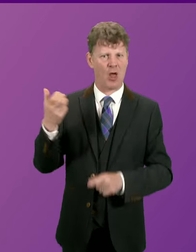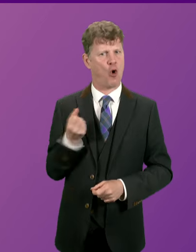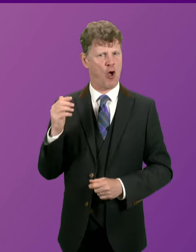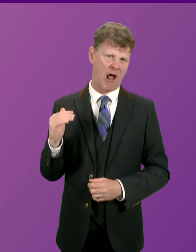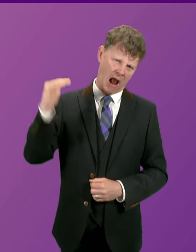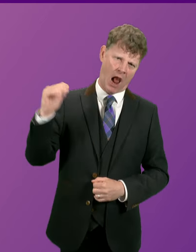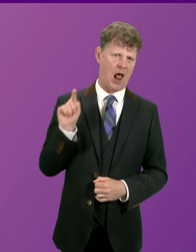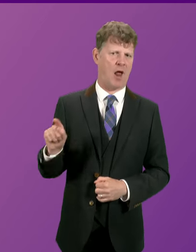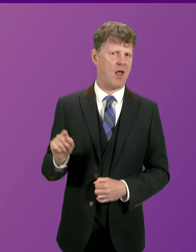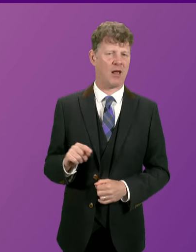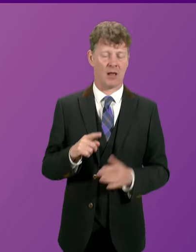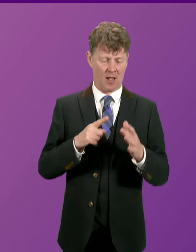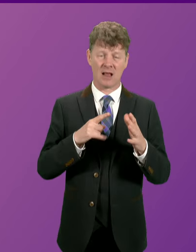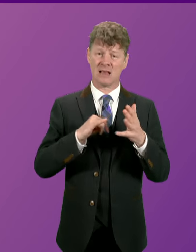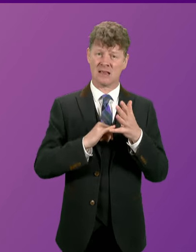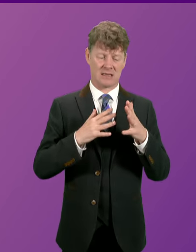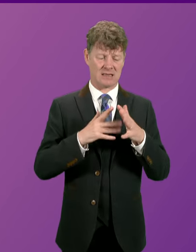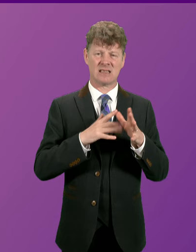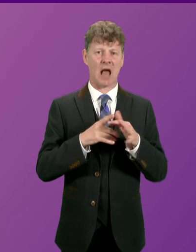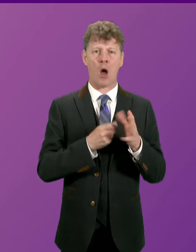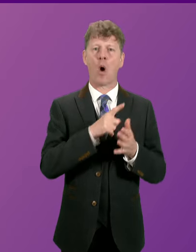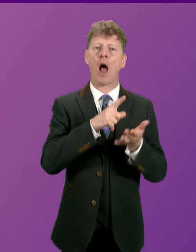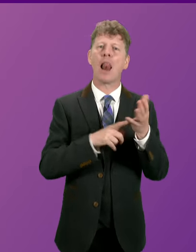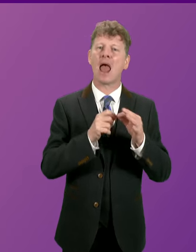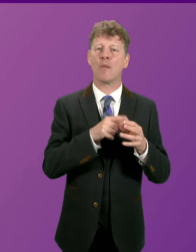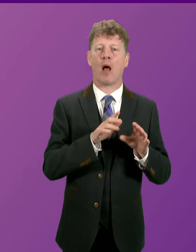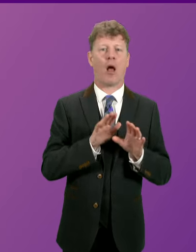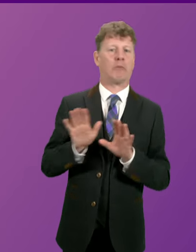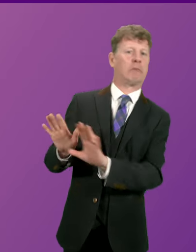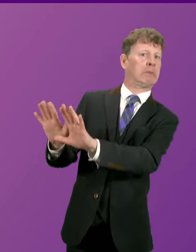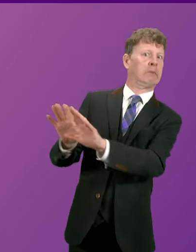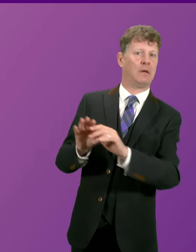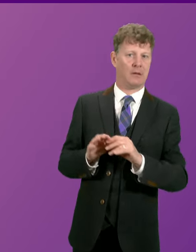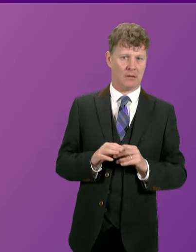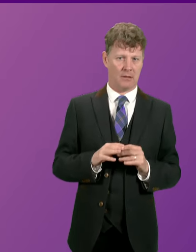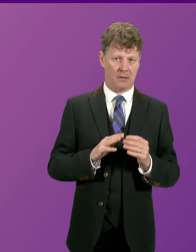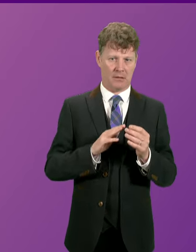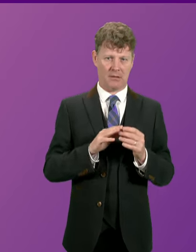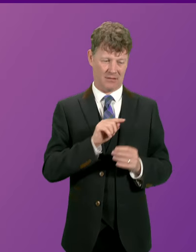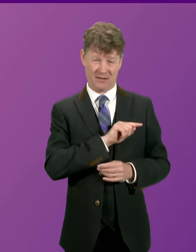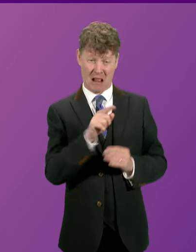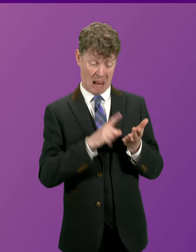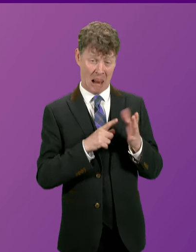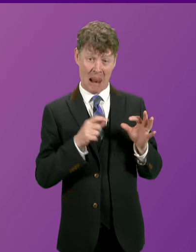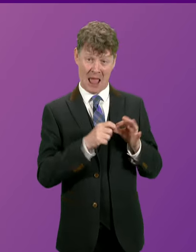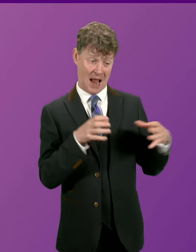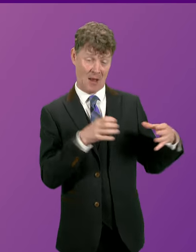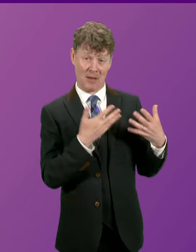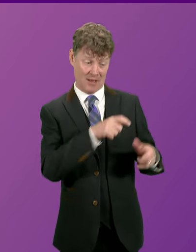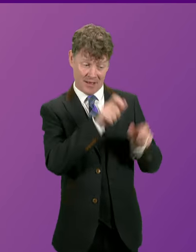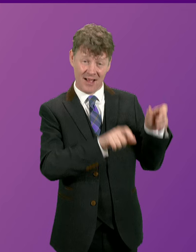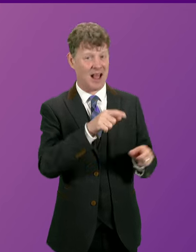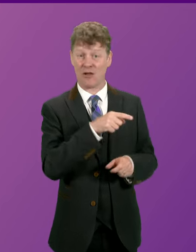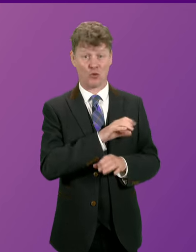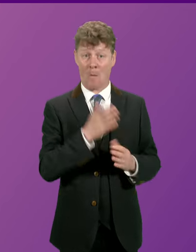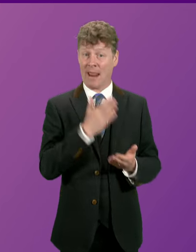Sarwar has deserted that territory. Mr Sarwar and Mr Mara no longer believe in